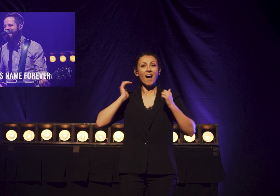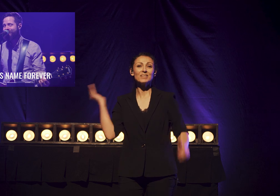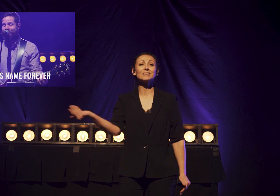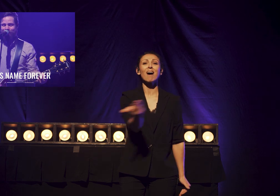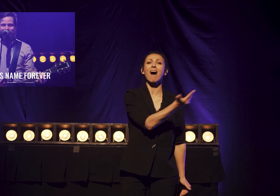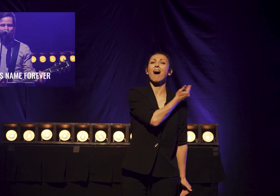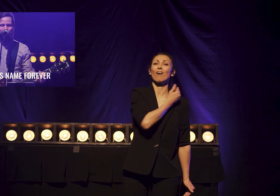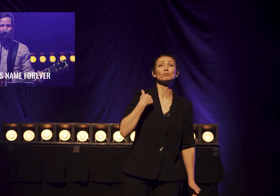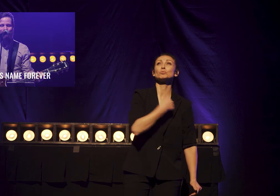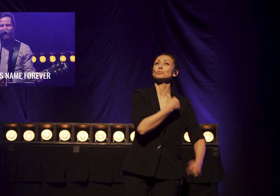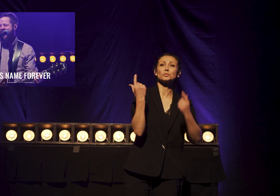His name Forever